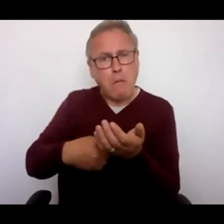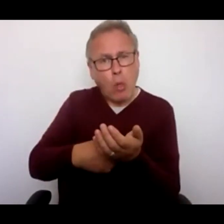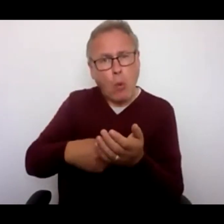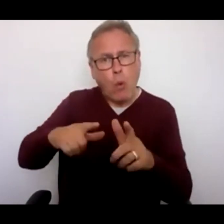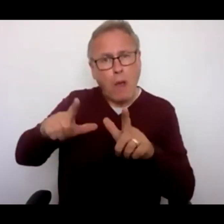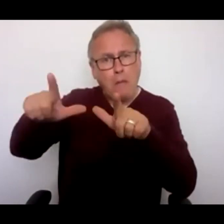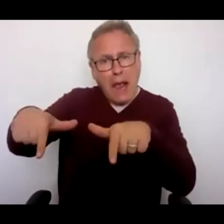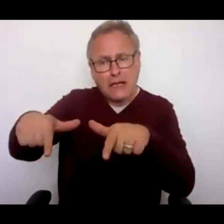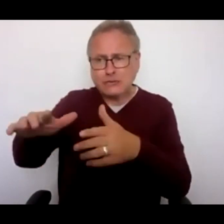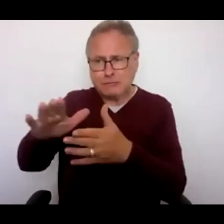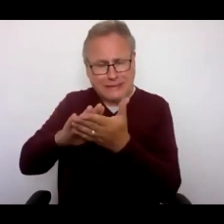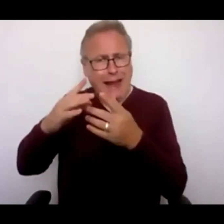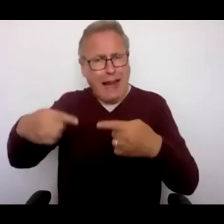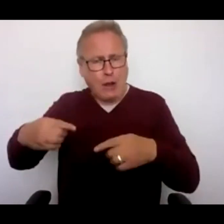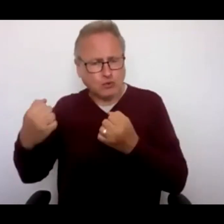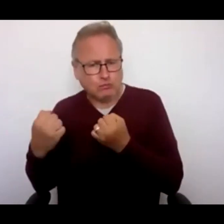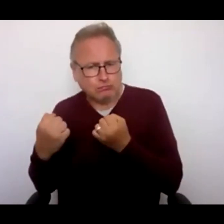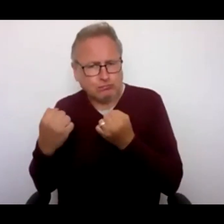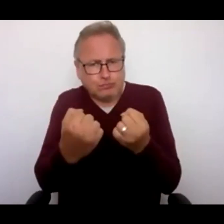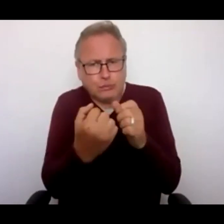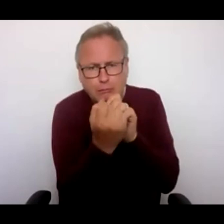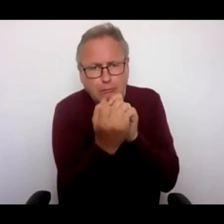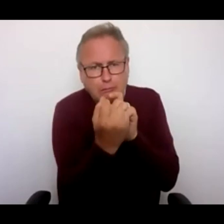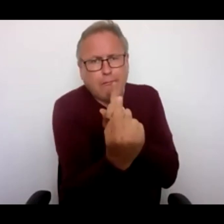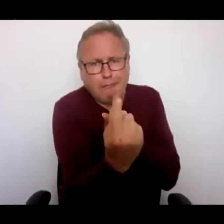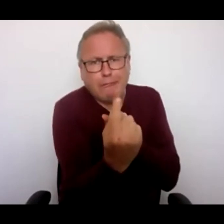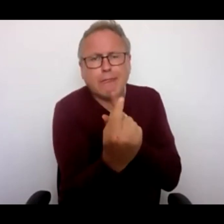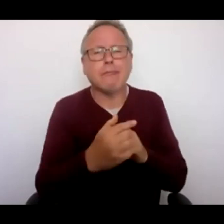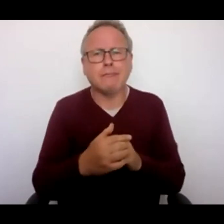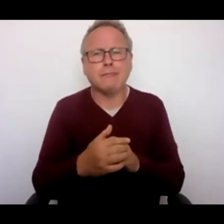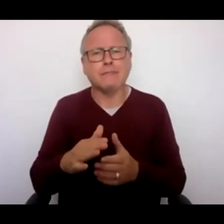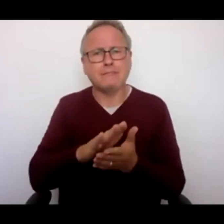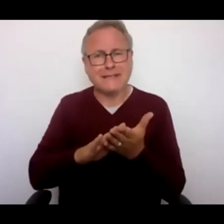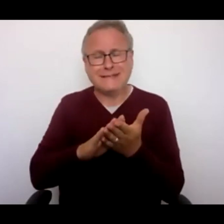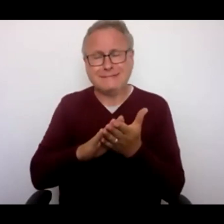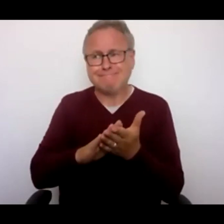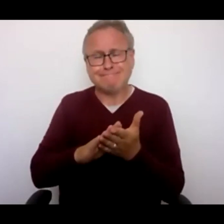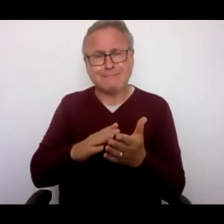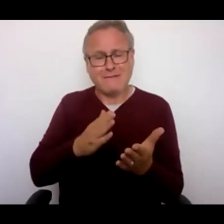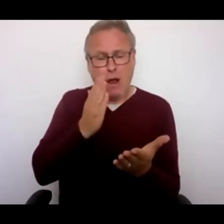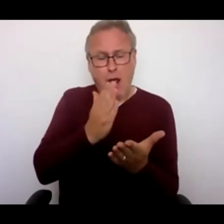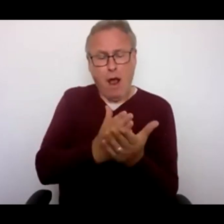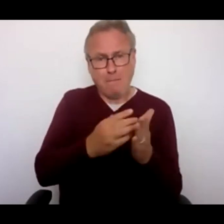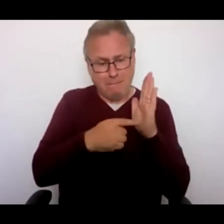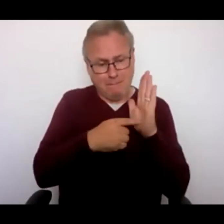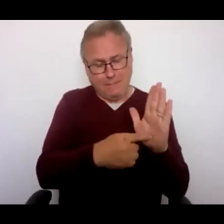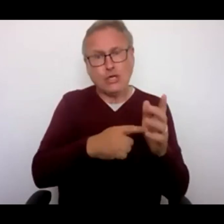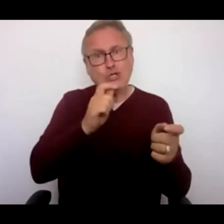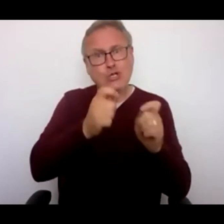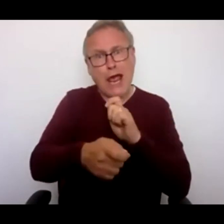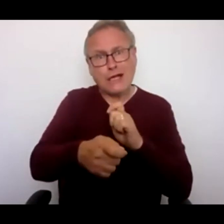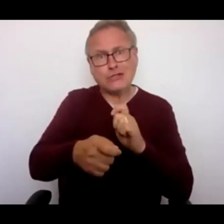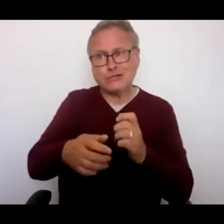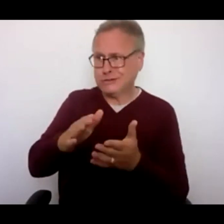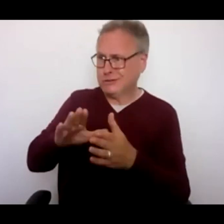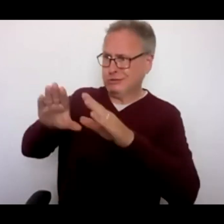they're going. These changes could stop people with a disability from going to the city centre